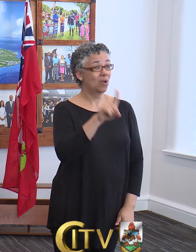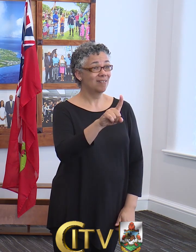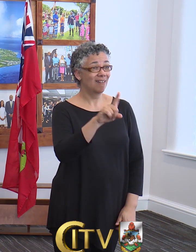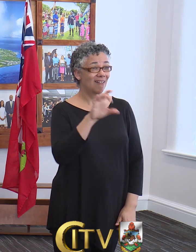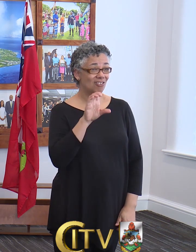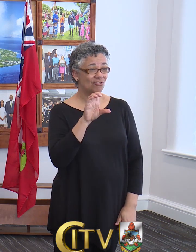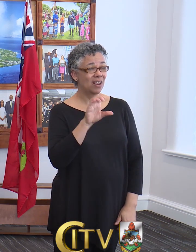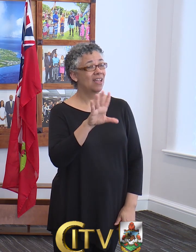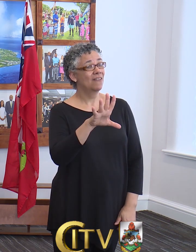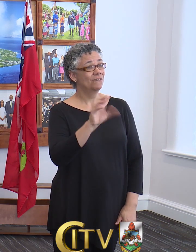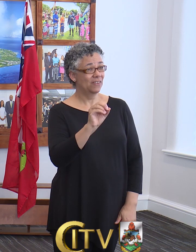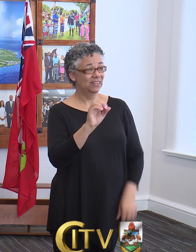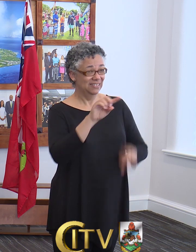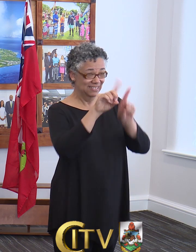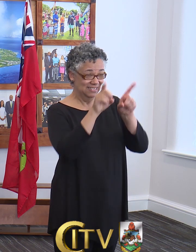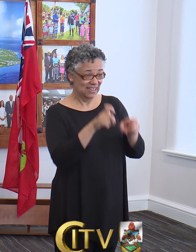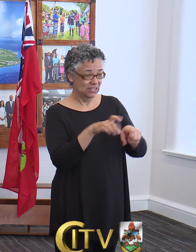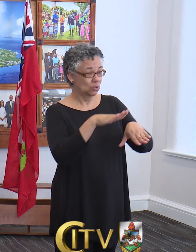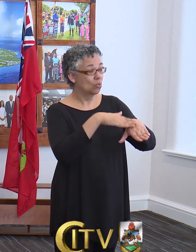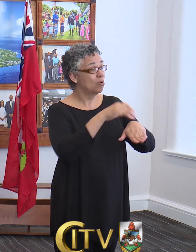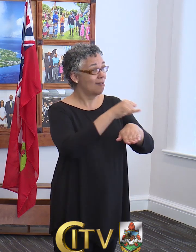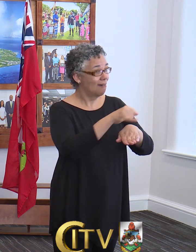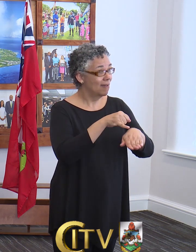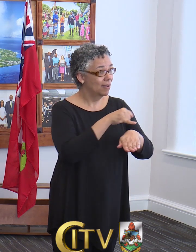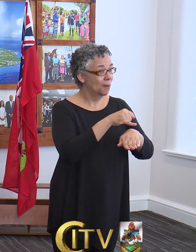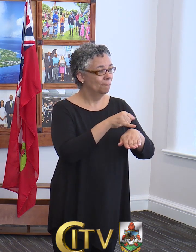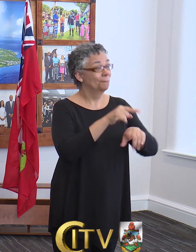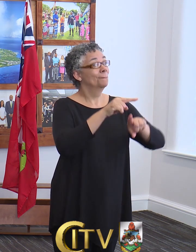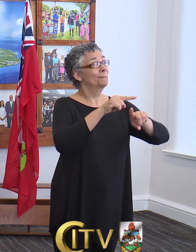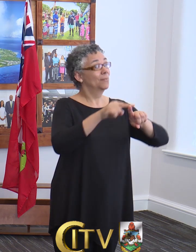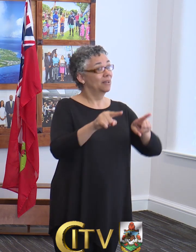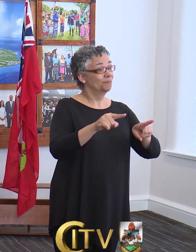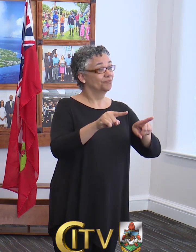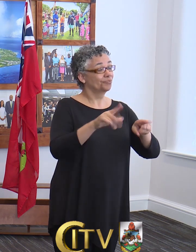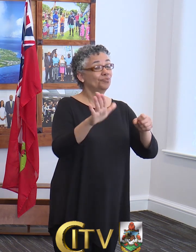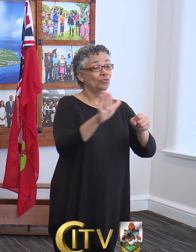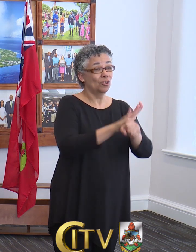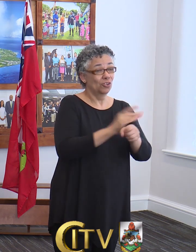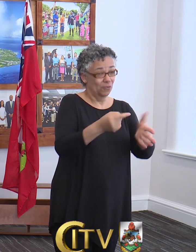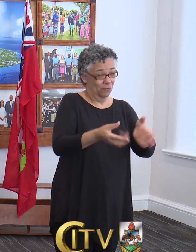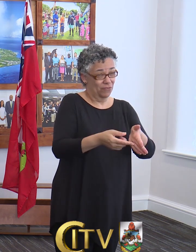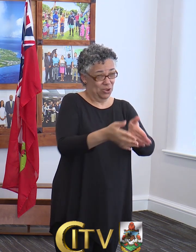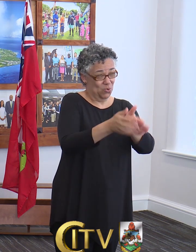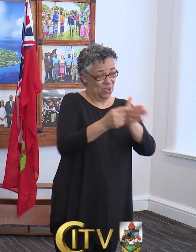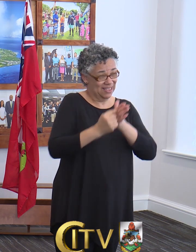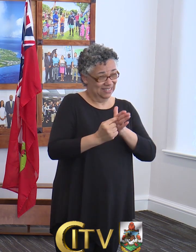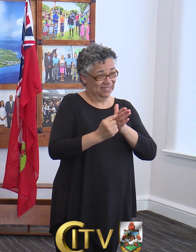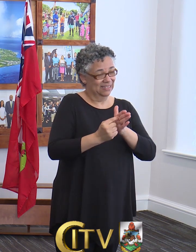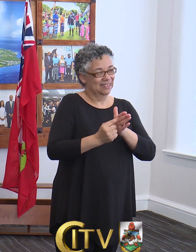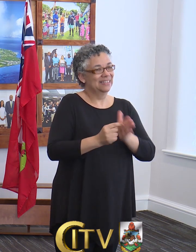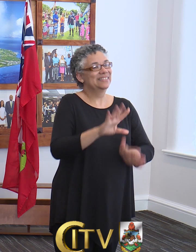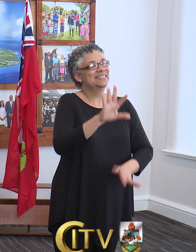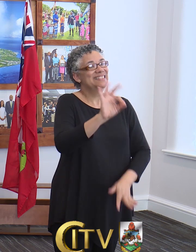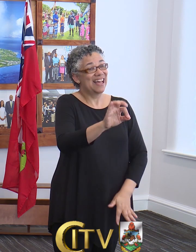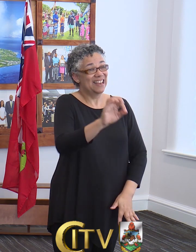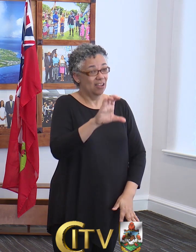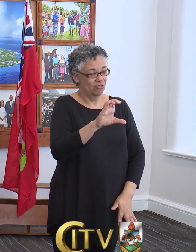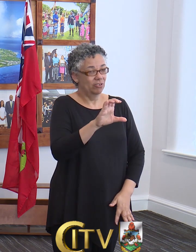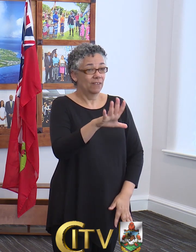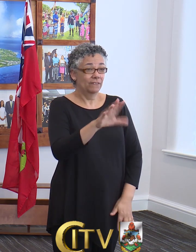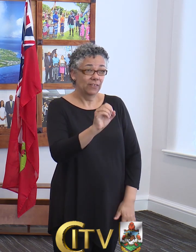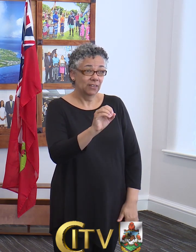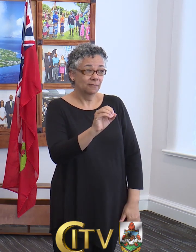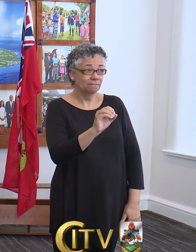tests that are on island. However, the total order that was initially placed was 950.